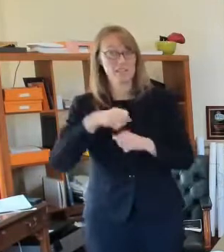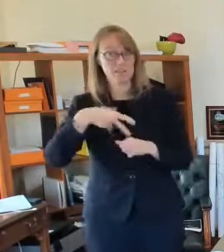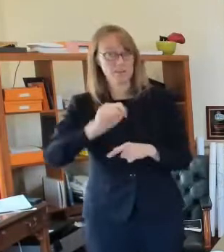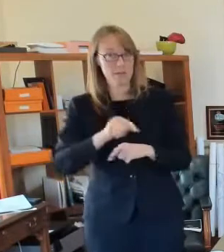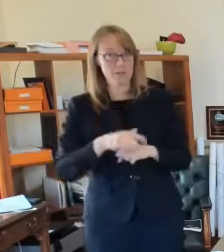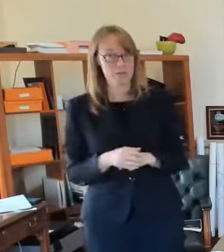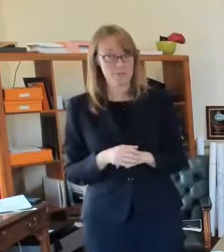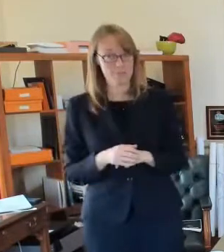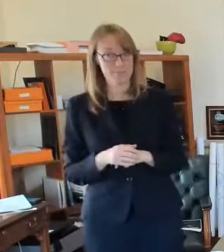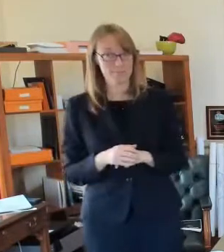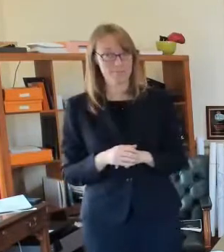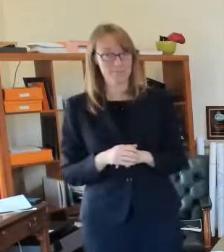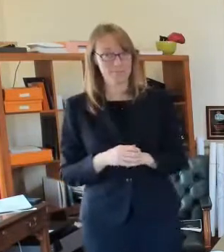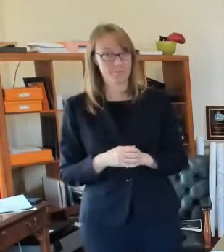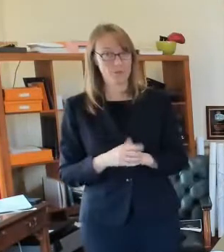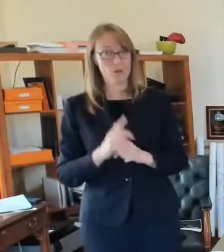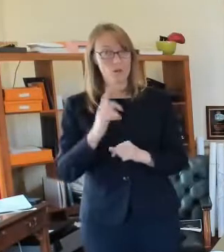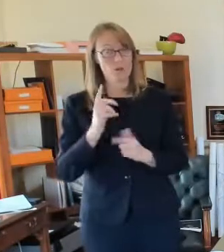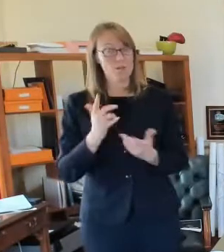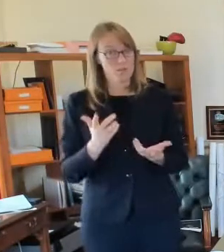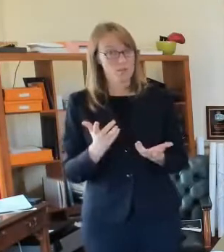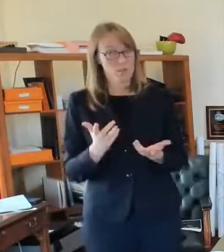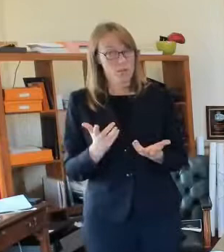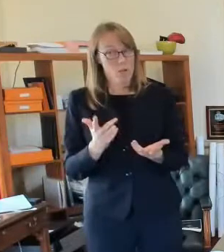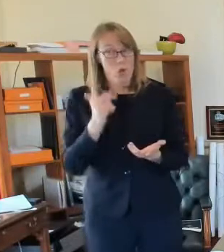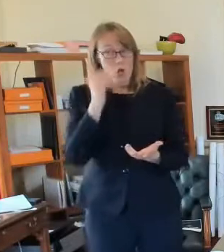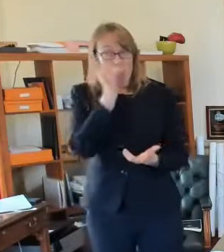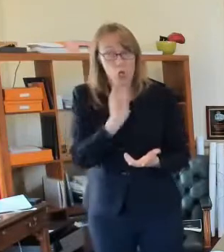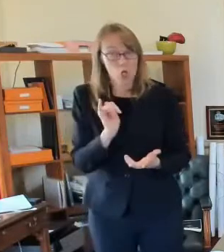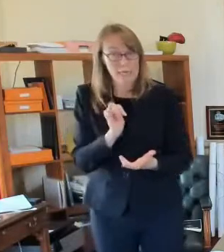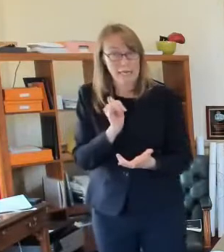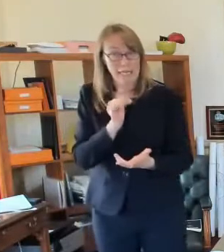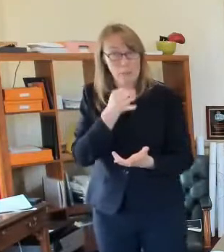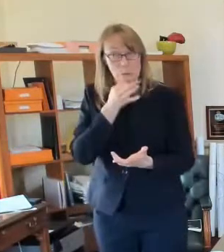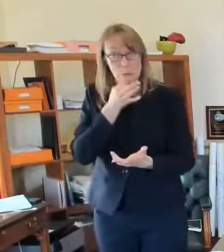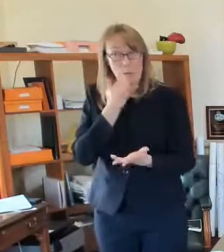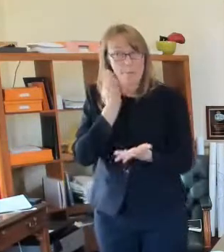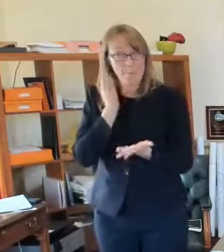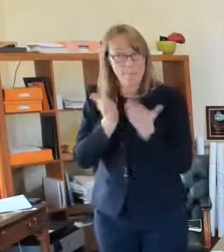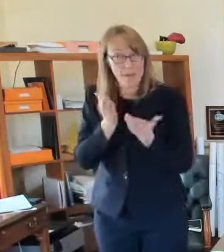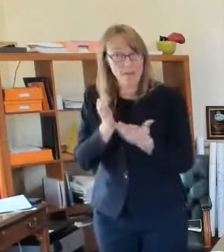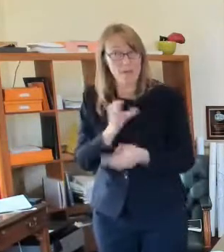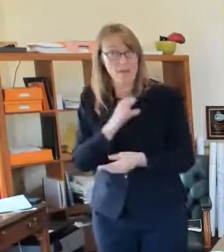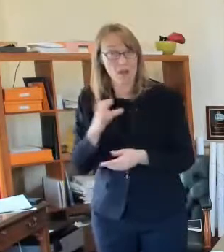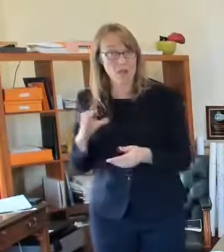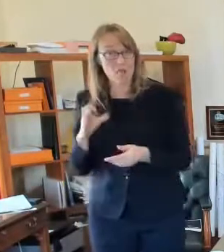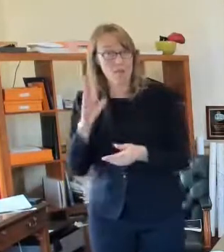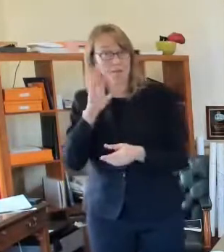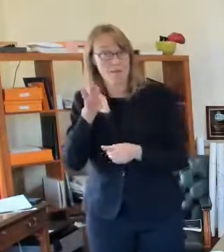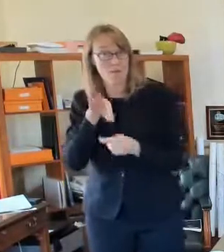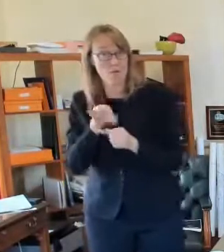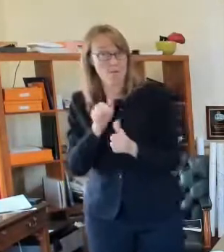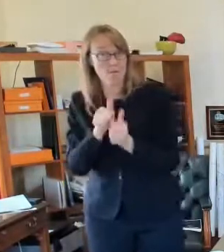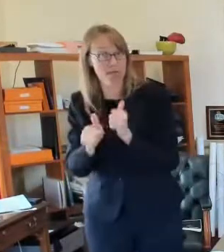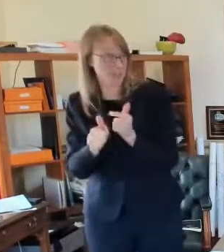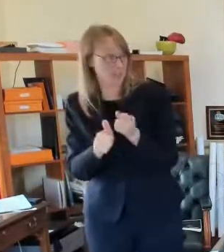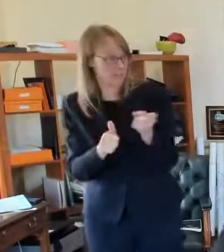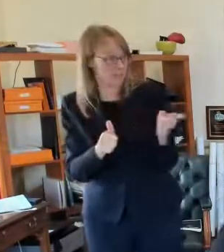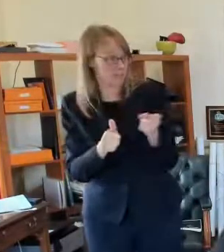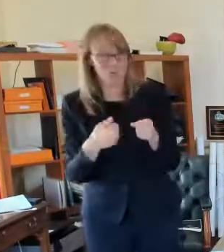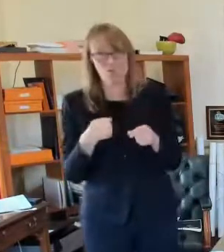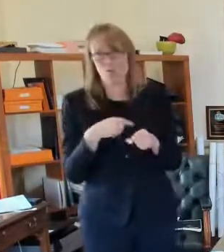but it looks like there may be something ready to pass today has does anybody know has okay